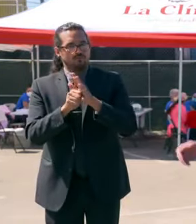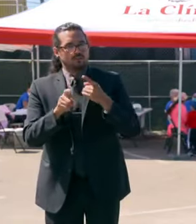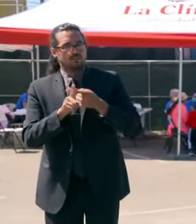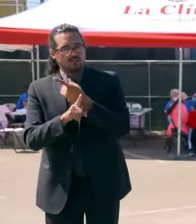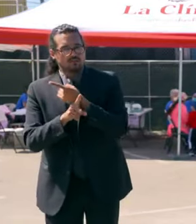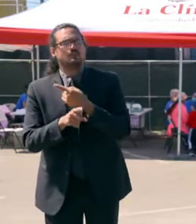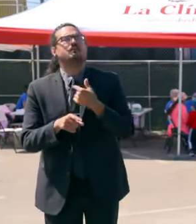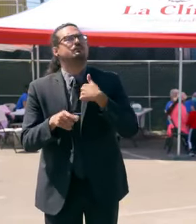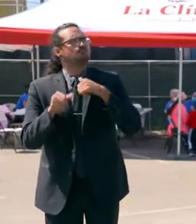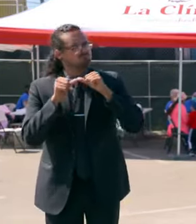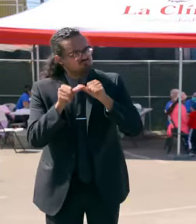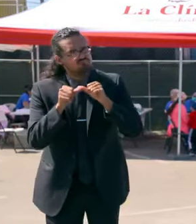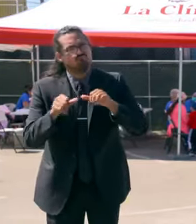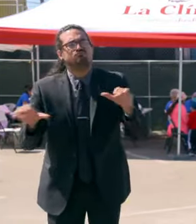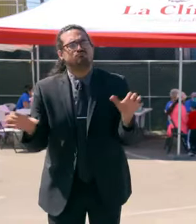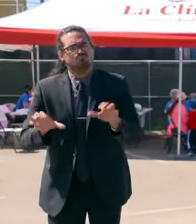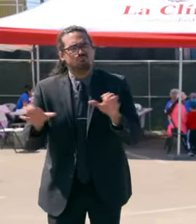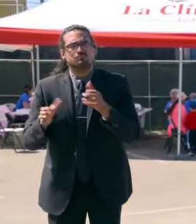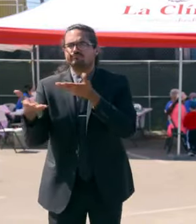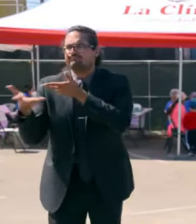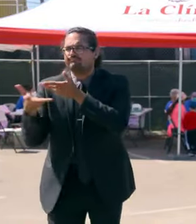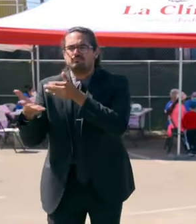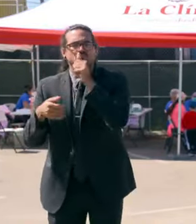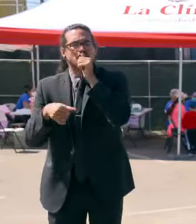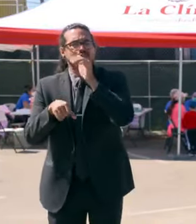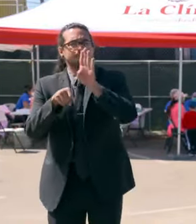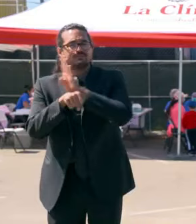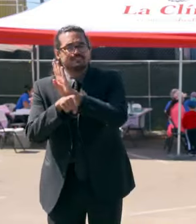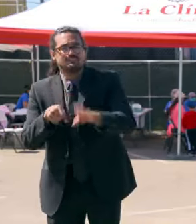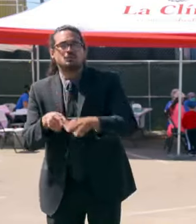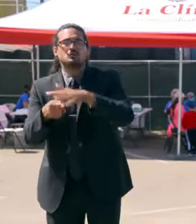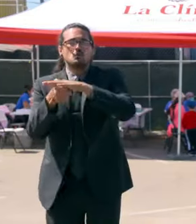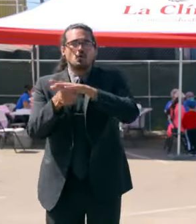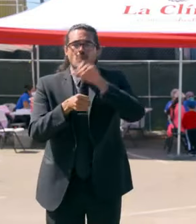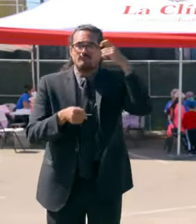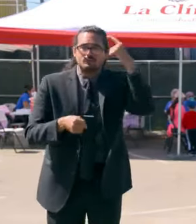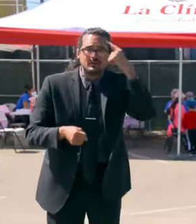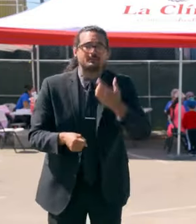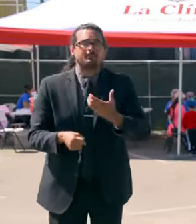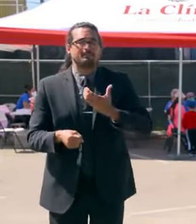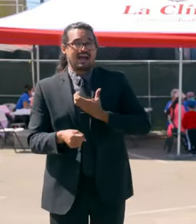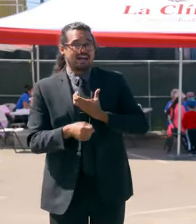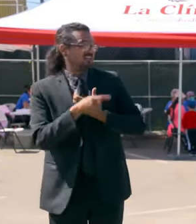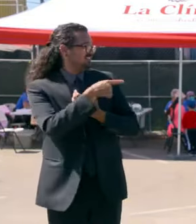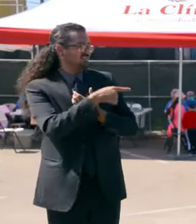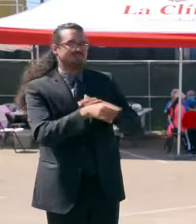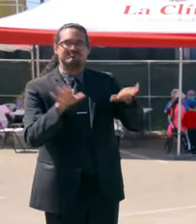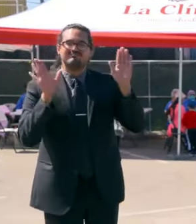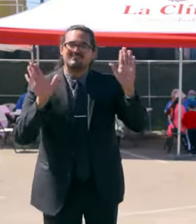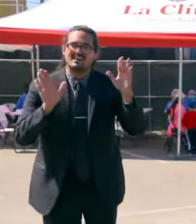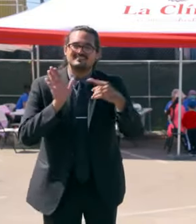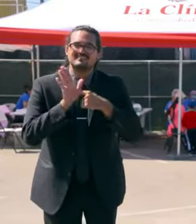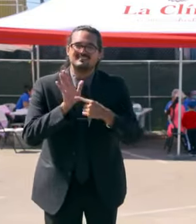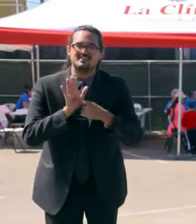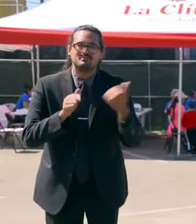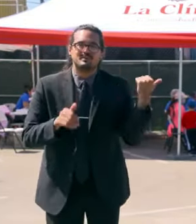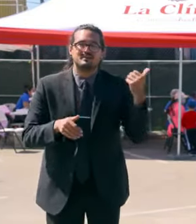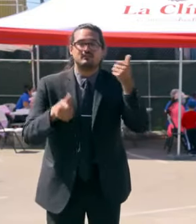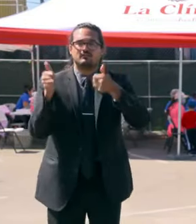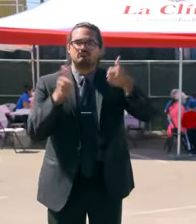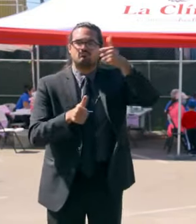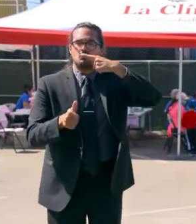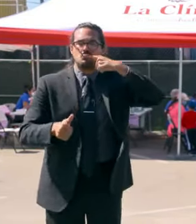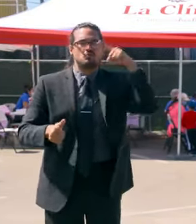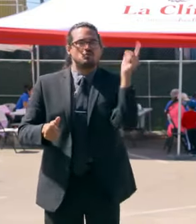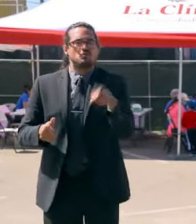local government that are leading by example, Mayor Schaaf being a perfect prime example of that, and Supervisor being an incredible supporter at the